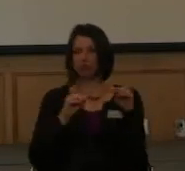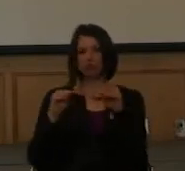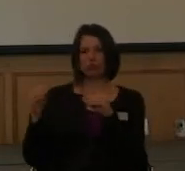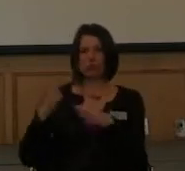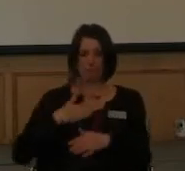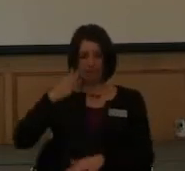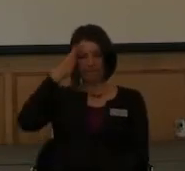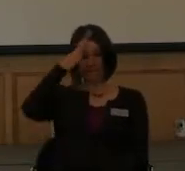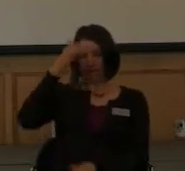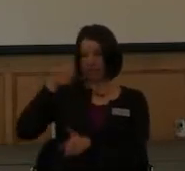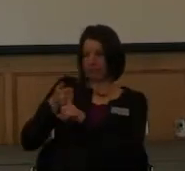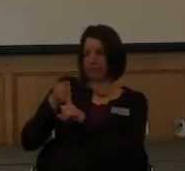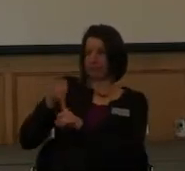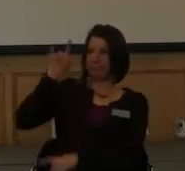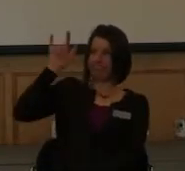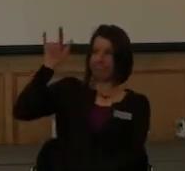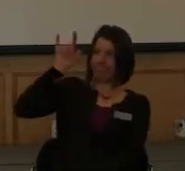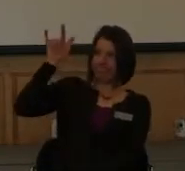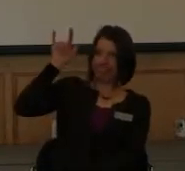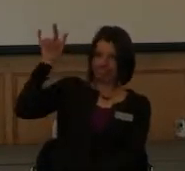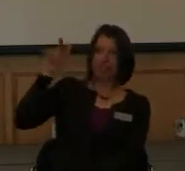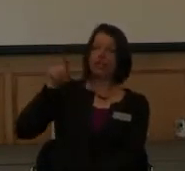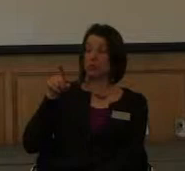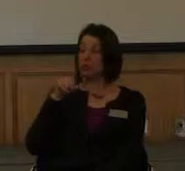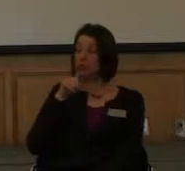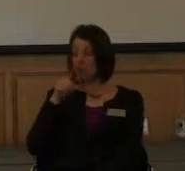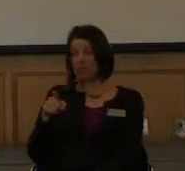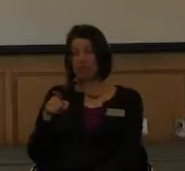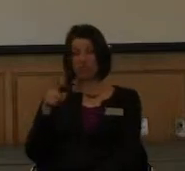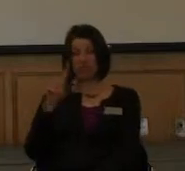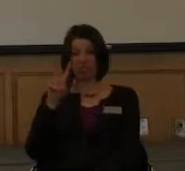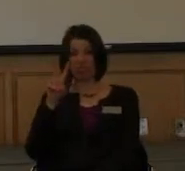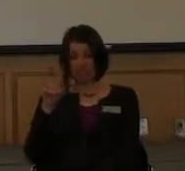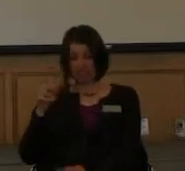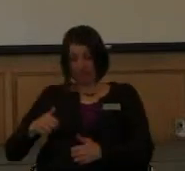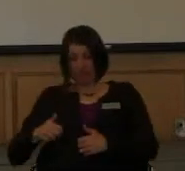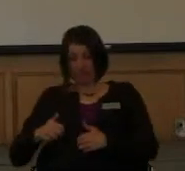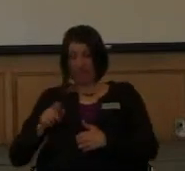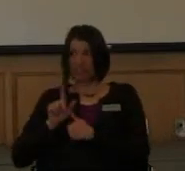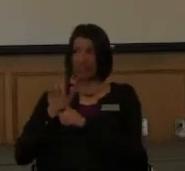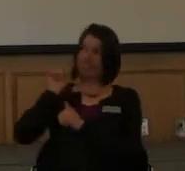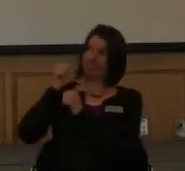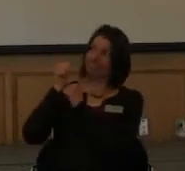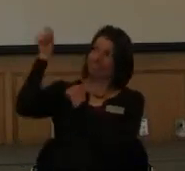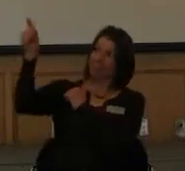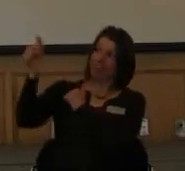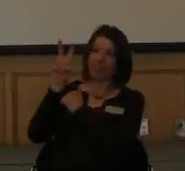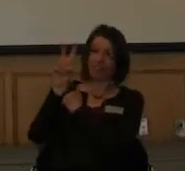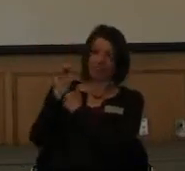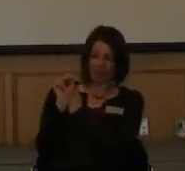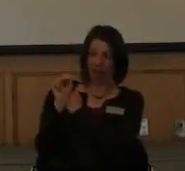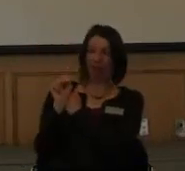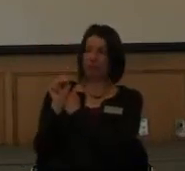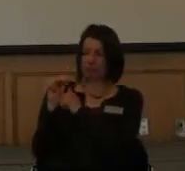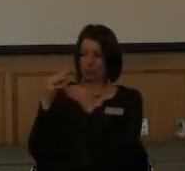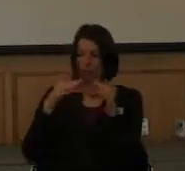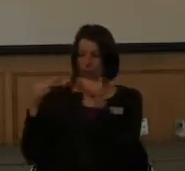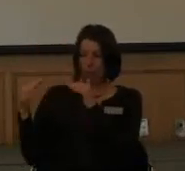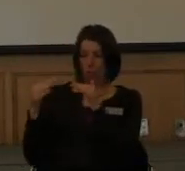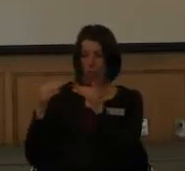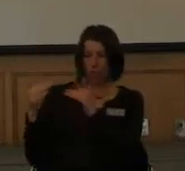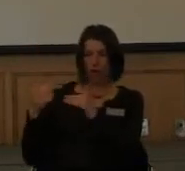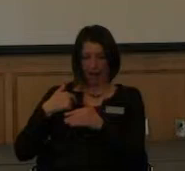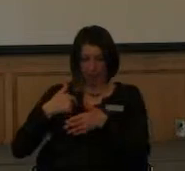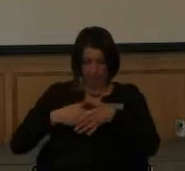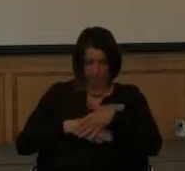he was actually in Vietnam when I was born. He had leave to come back and marry my